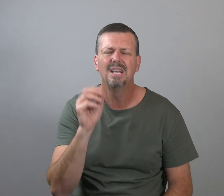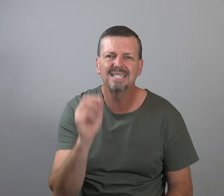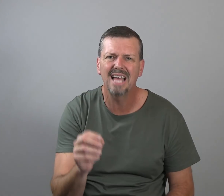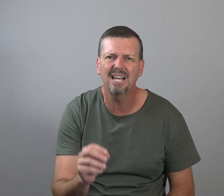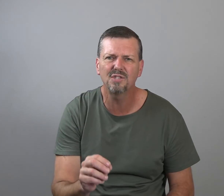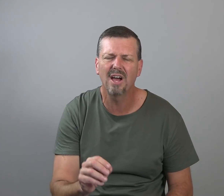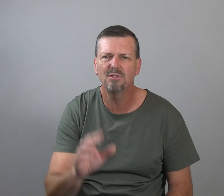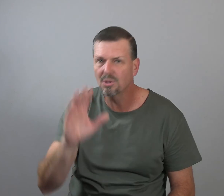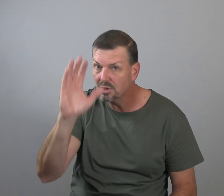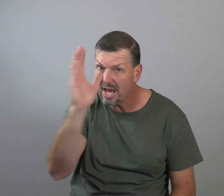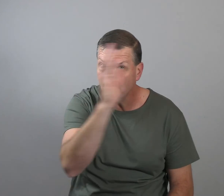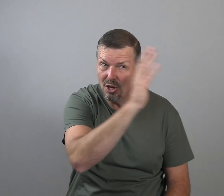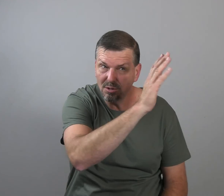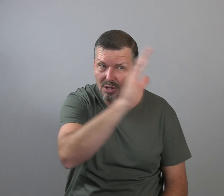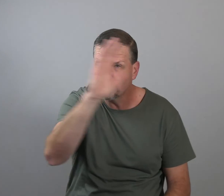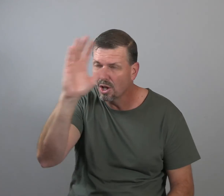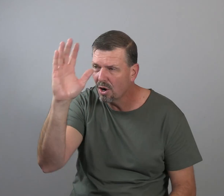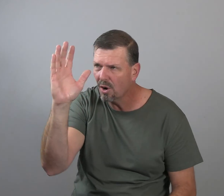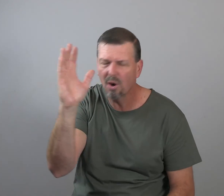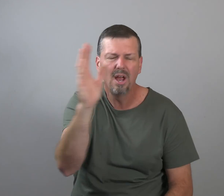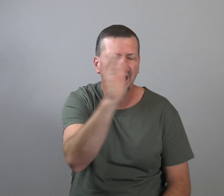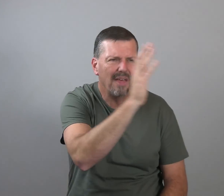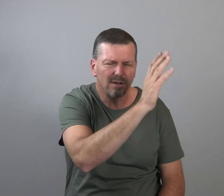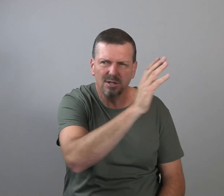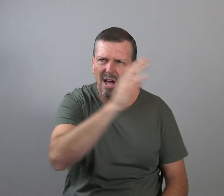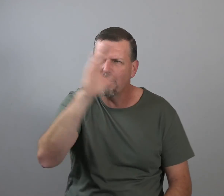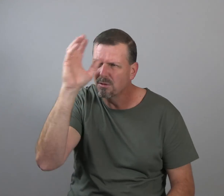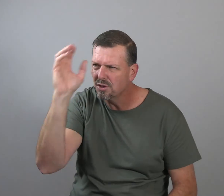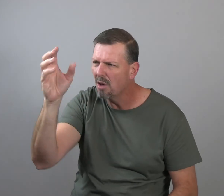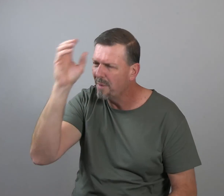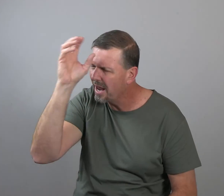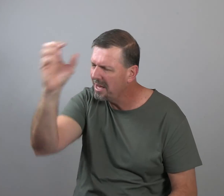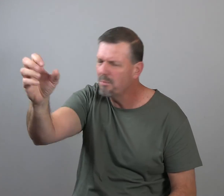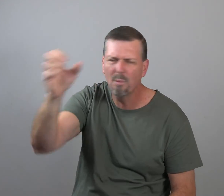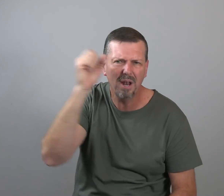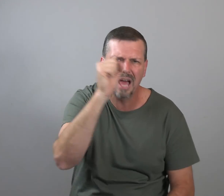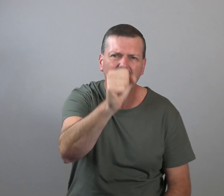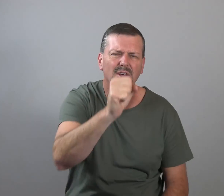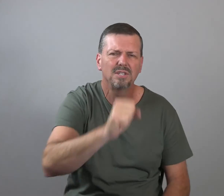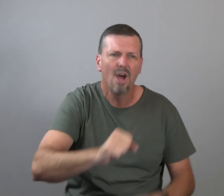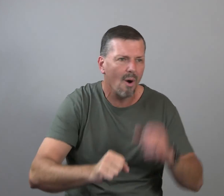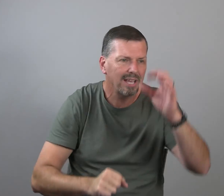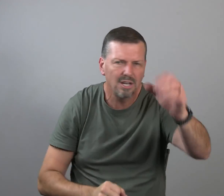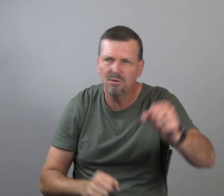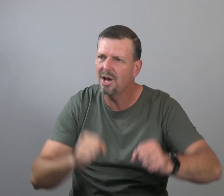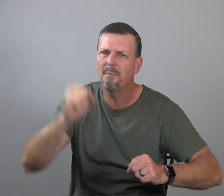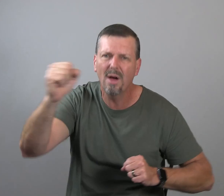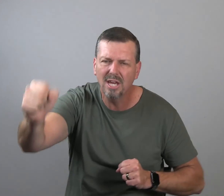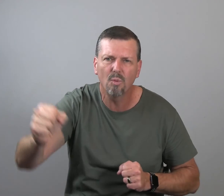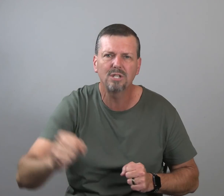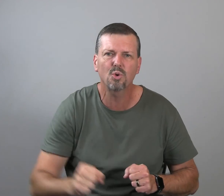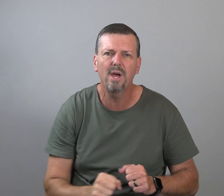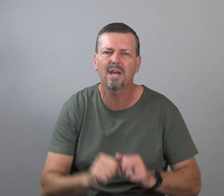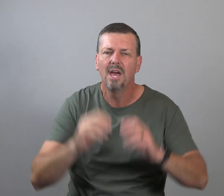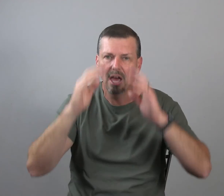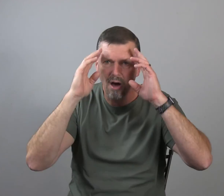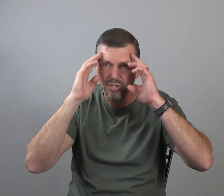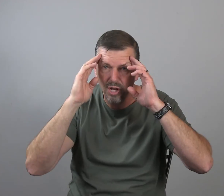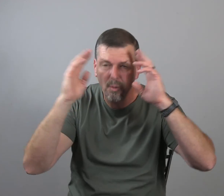satisfy you. So Satan uses the lure and the desire of those thoughts. Man, I need more money. I need this. Oh, I can get a new job. Oh, I can get rich quick. And all of a sudden